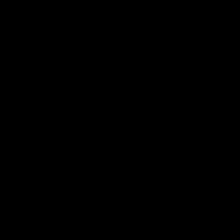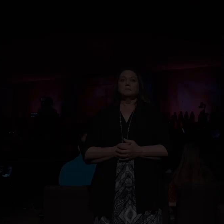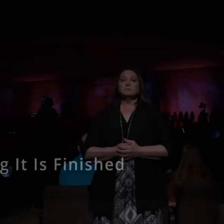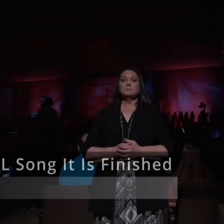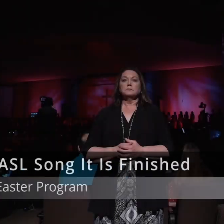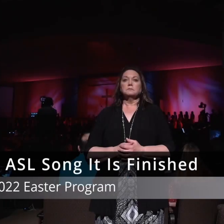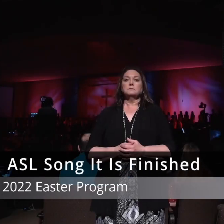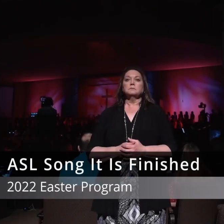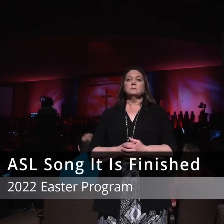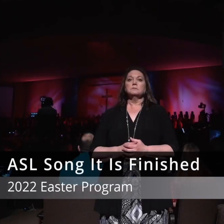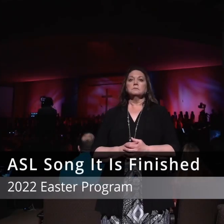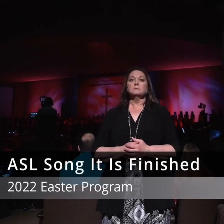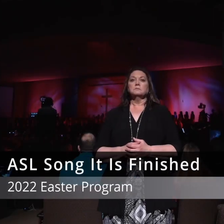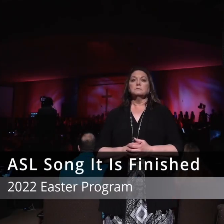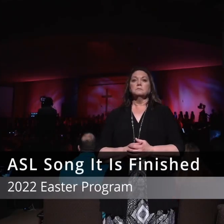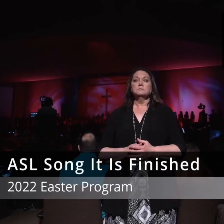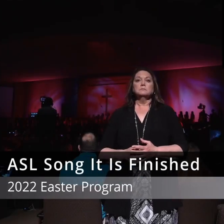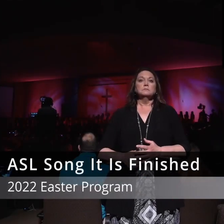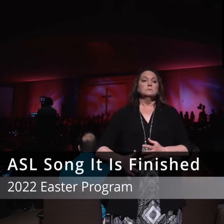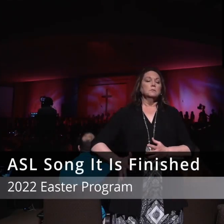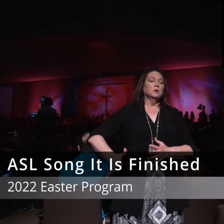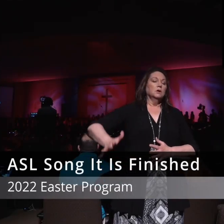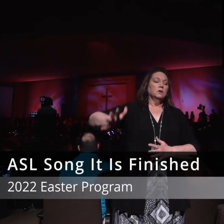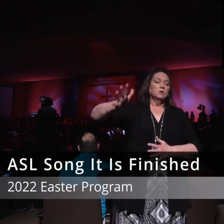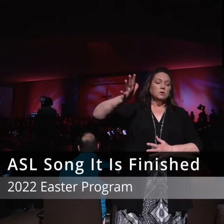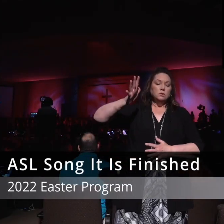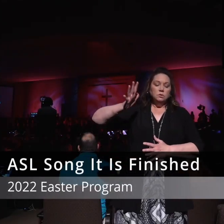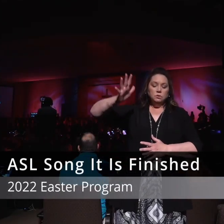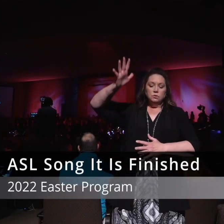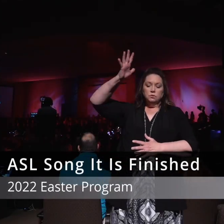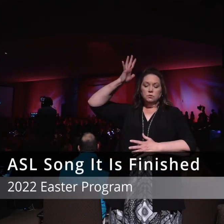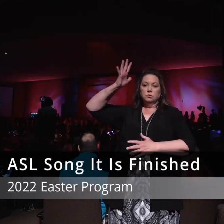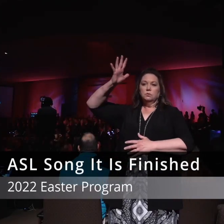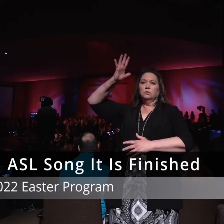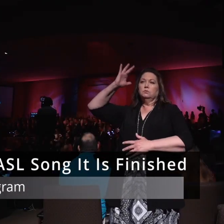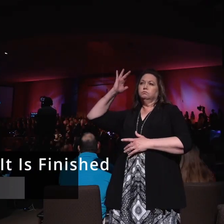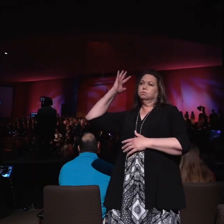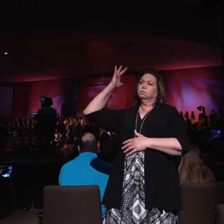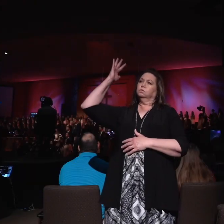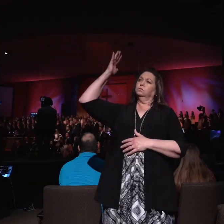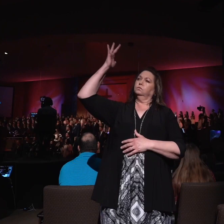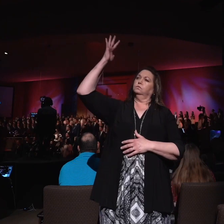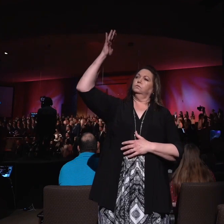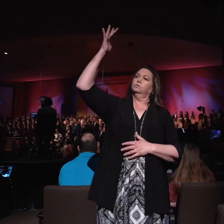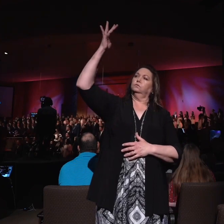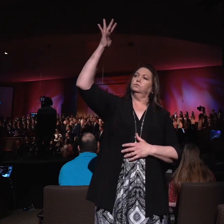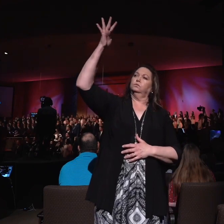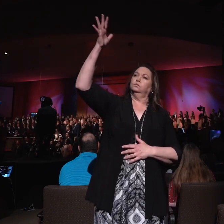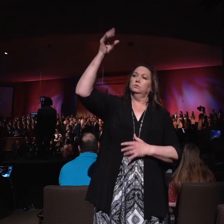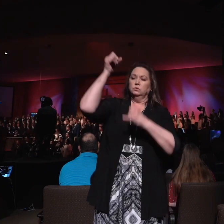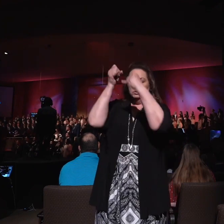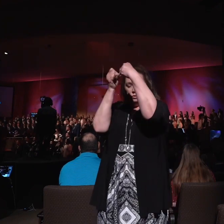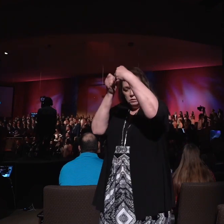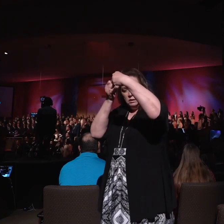There's one that is gone through the